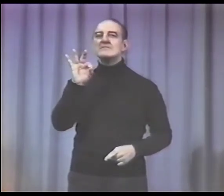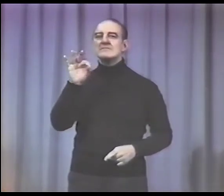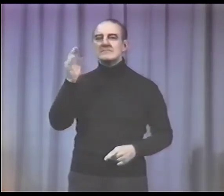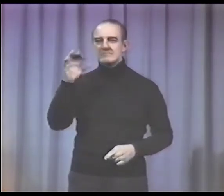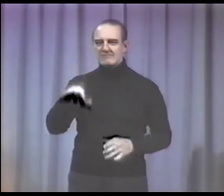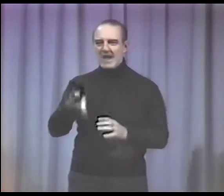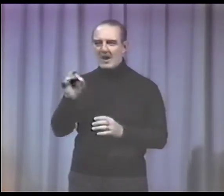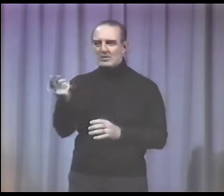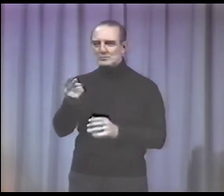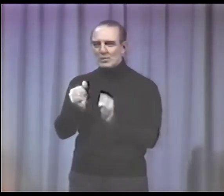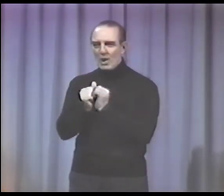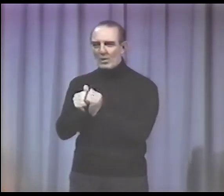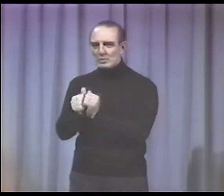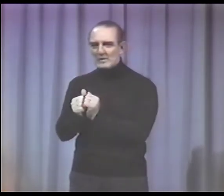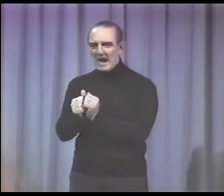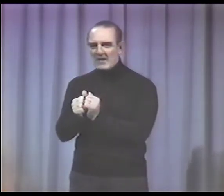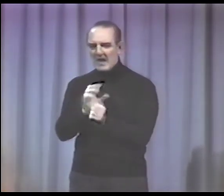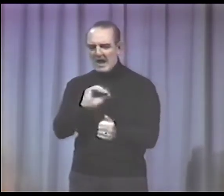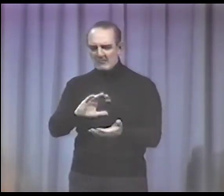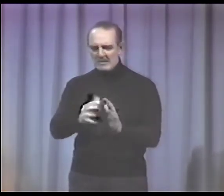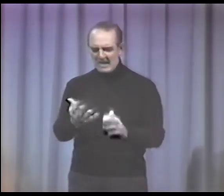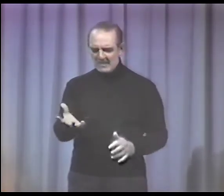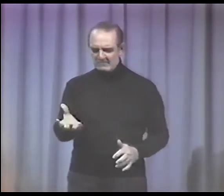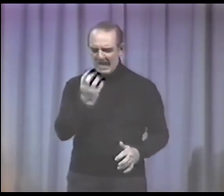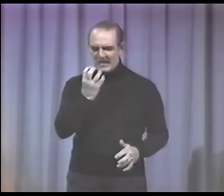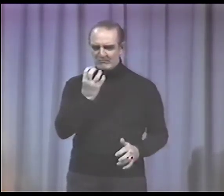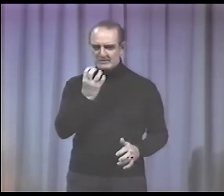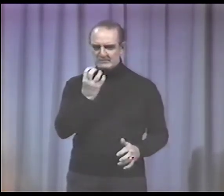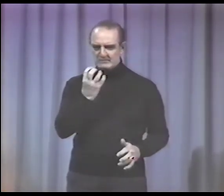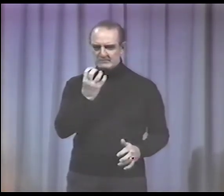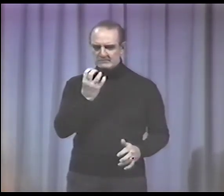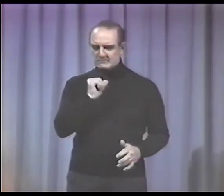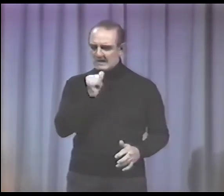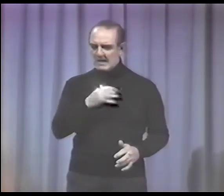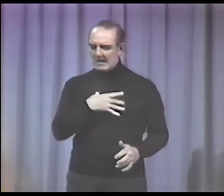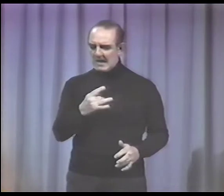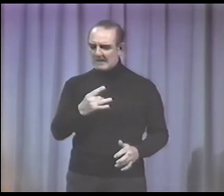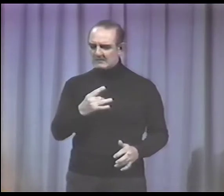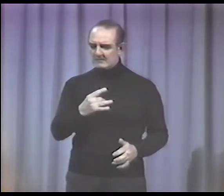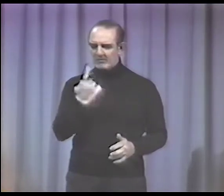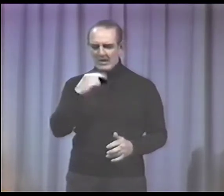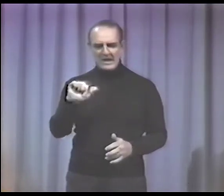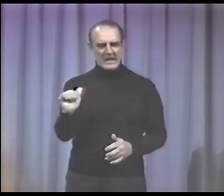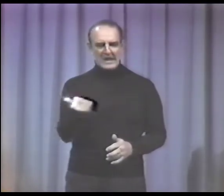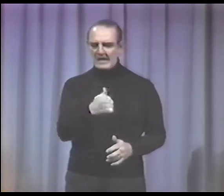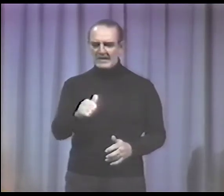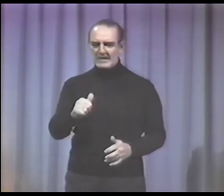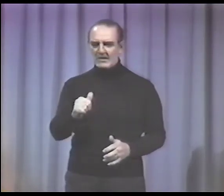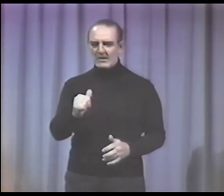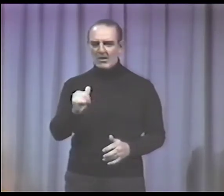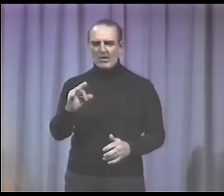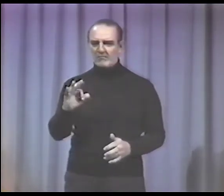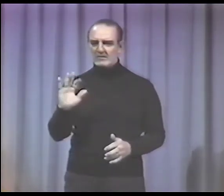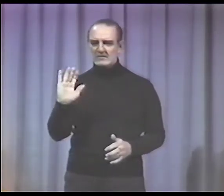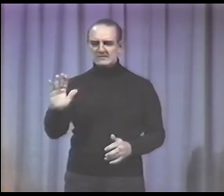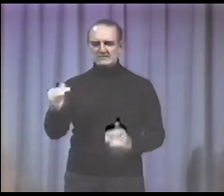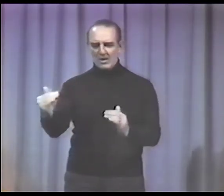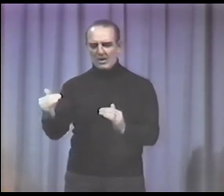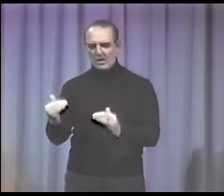found out, found the two of them together and became very angry, didn't like